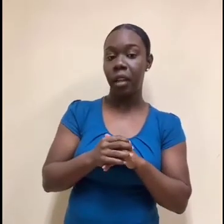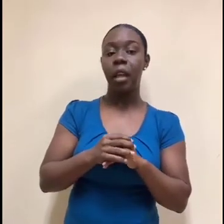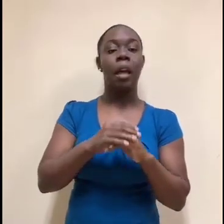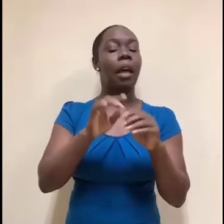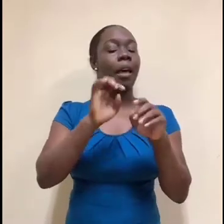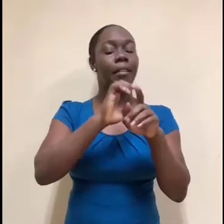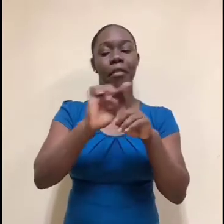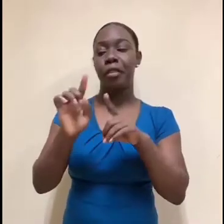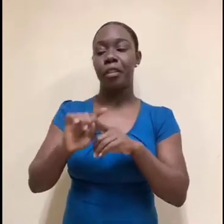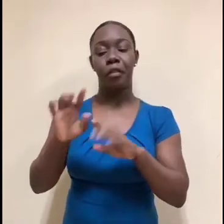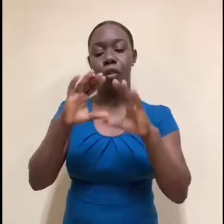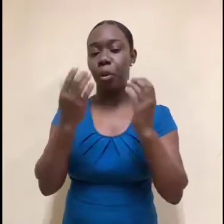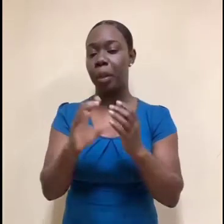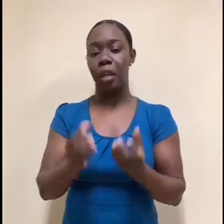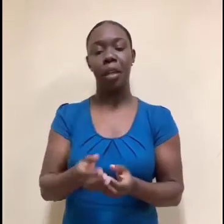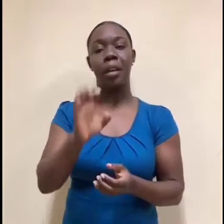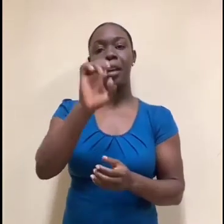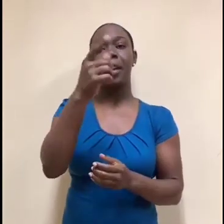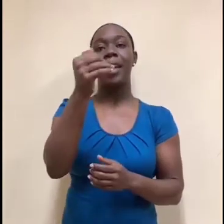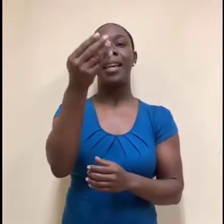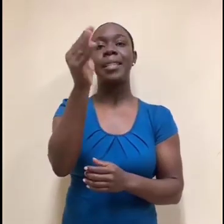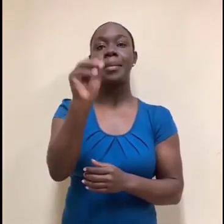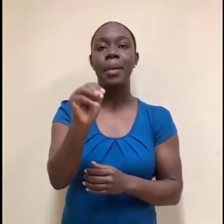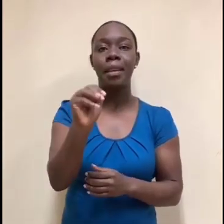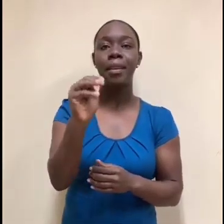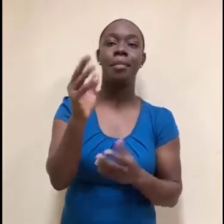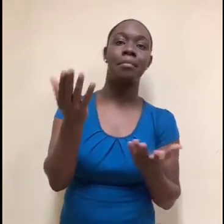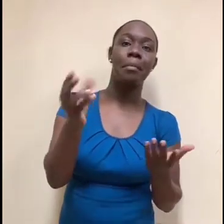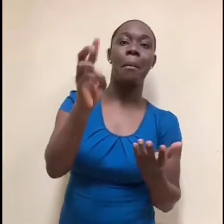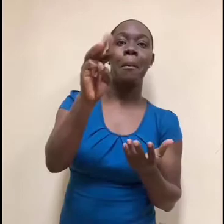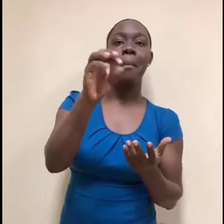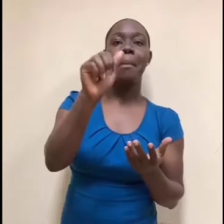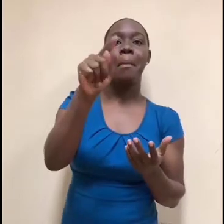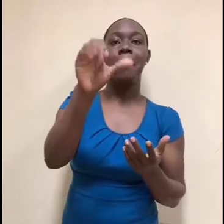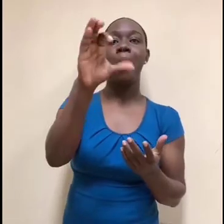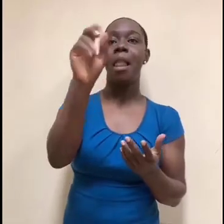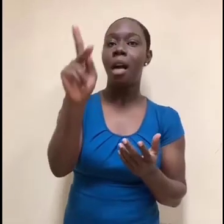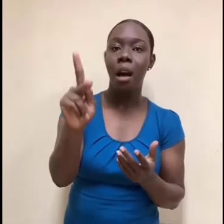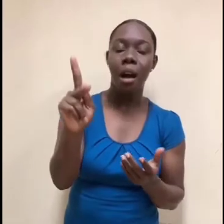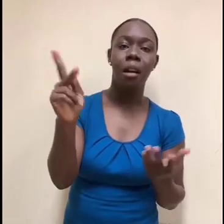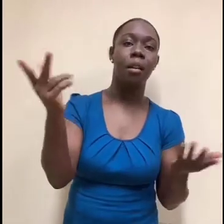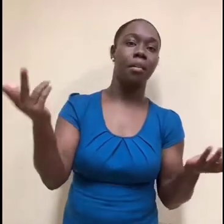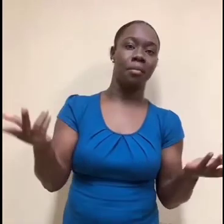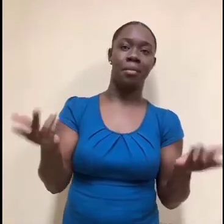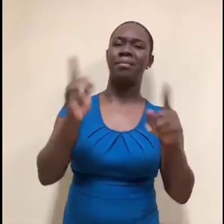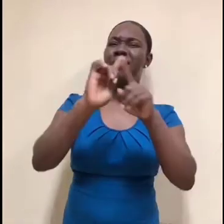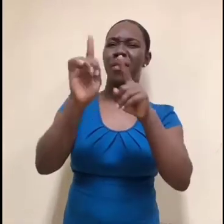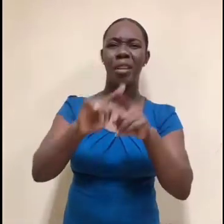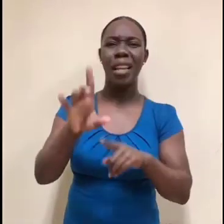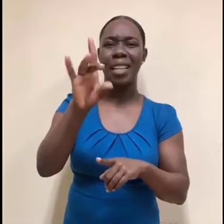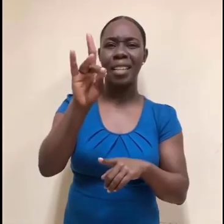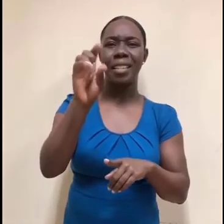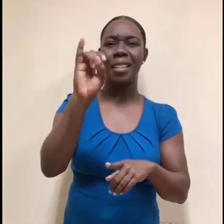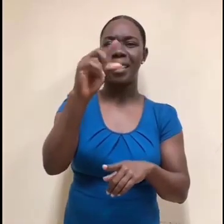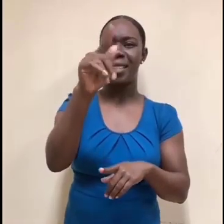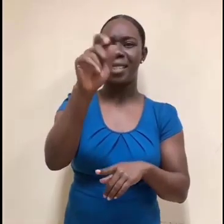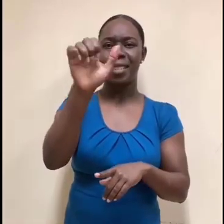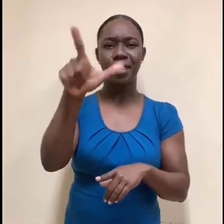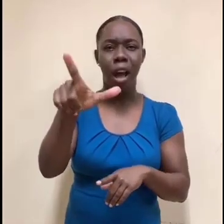are below. Also be sure to check out the Cyber Life show coming at some point. I'm still waiting to hear back when it's officially launching, but I'm hopeful it's going to be